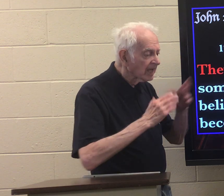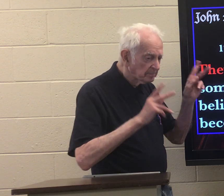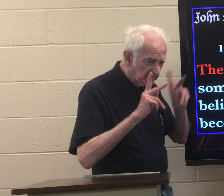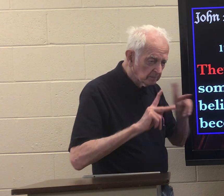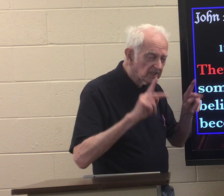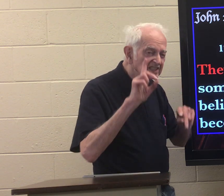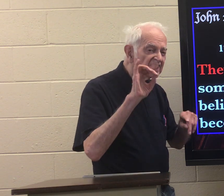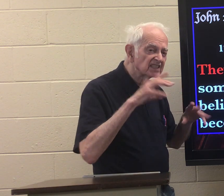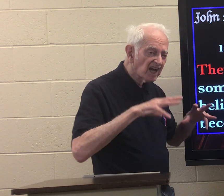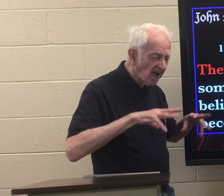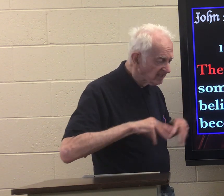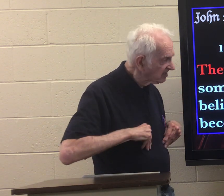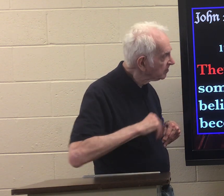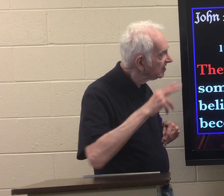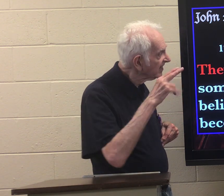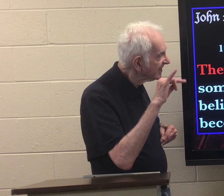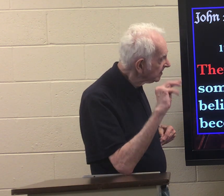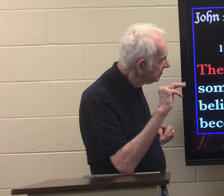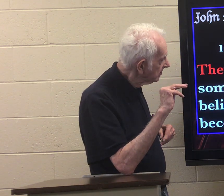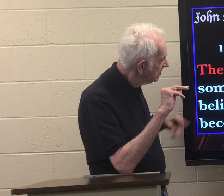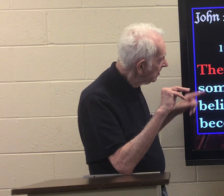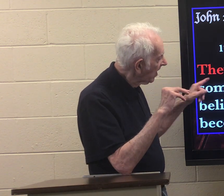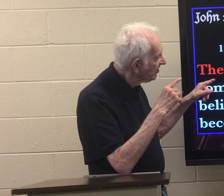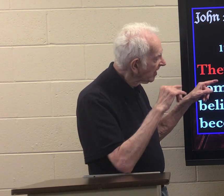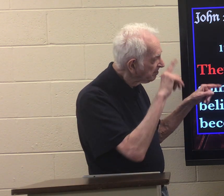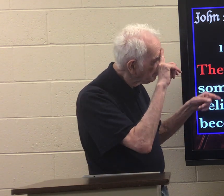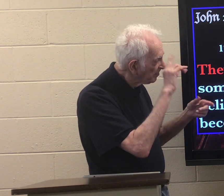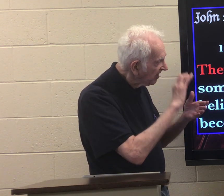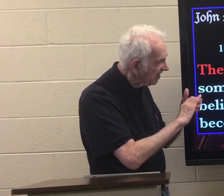some people did accept him they believed in him